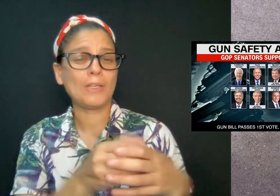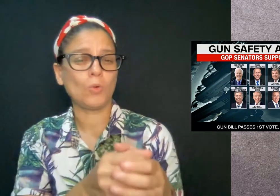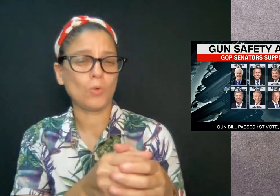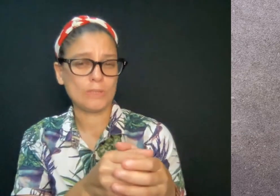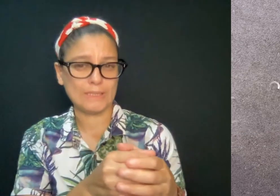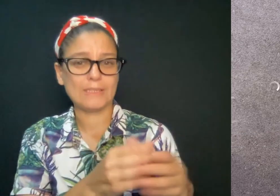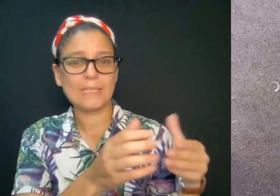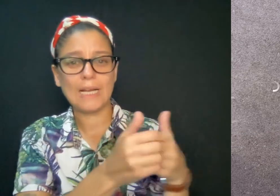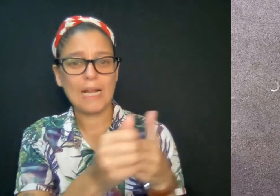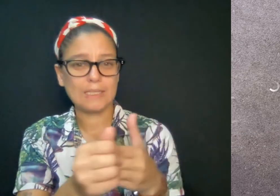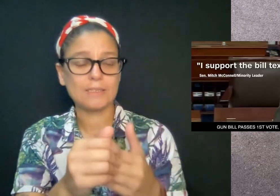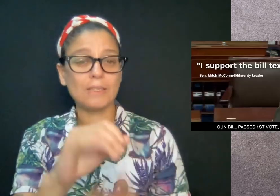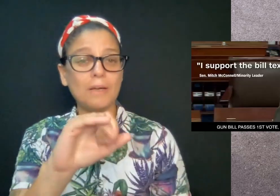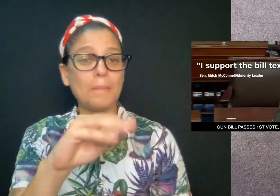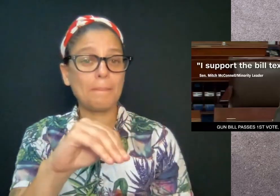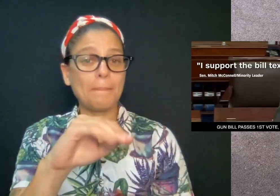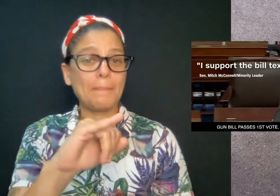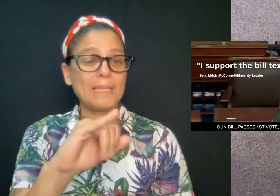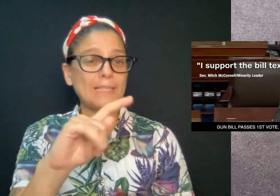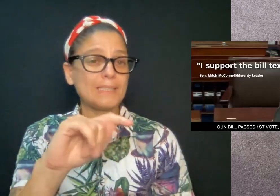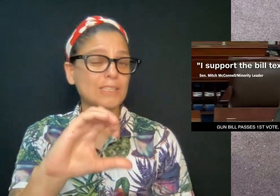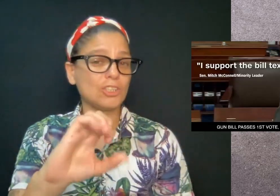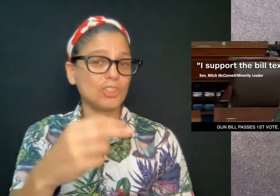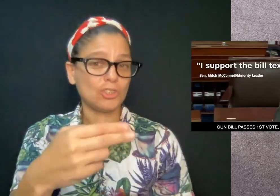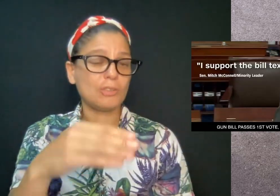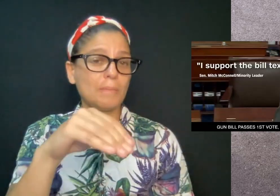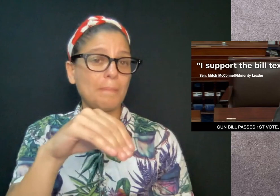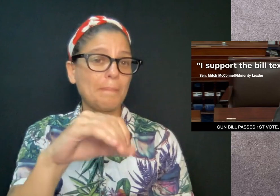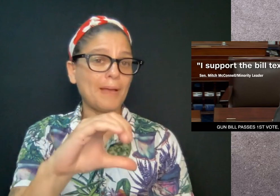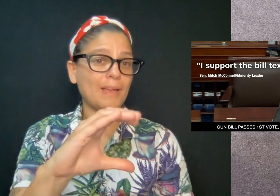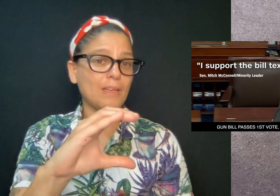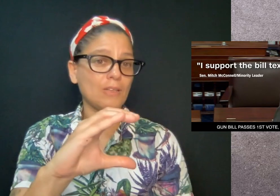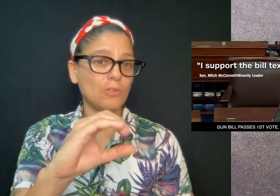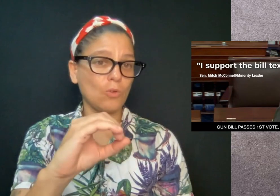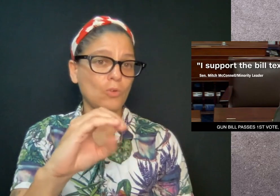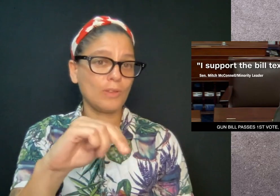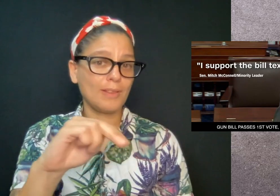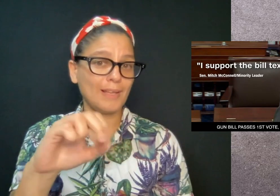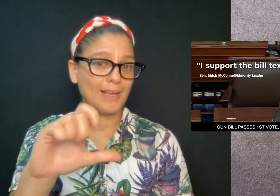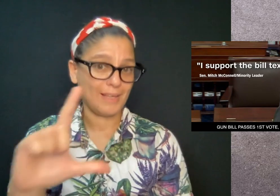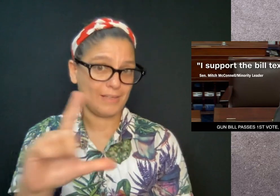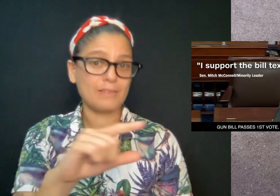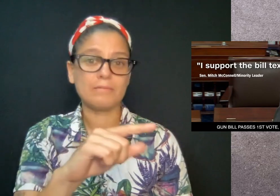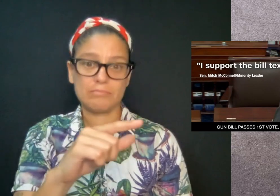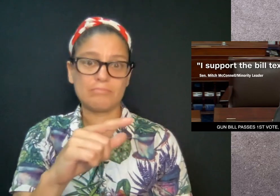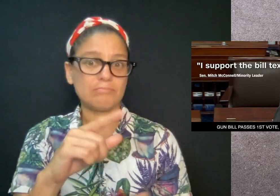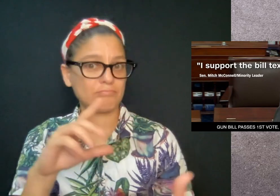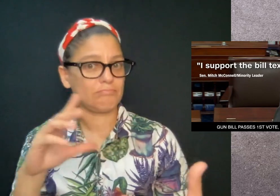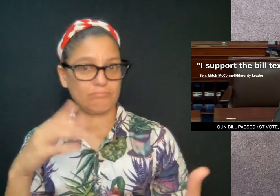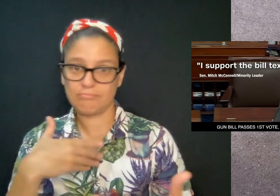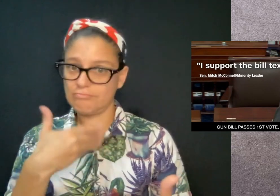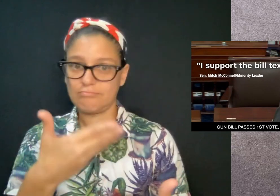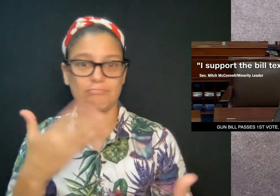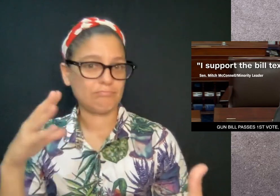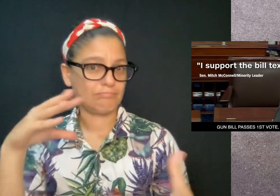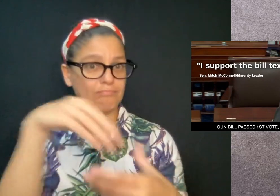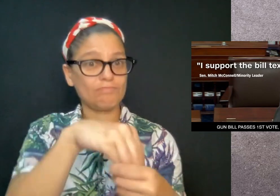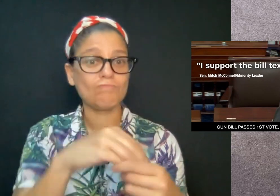And Senate Minority Leader Mitch McConnell is adding his support as